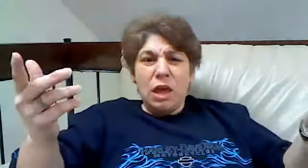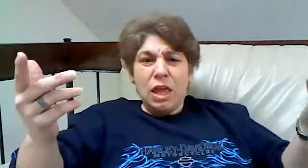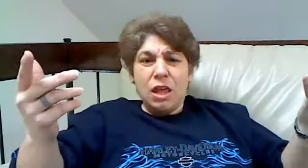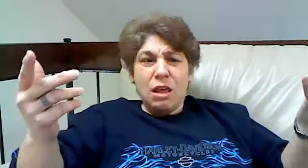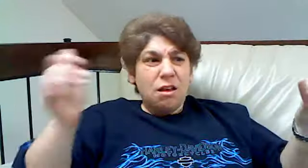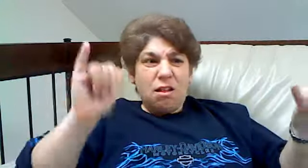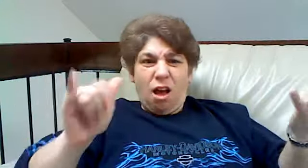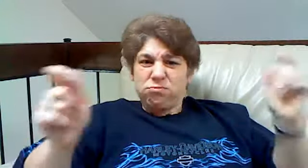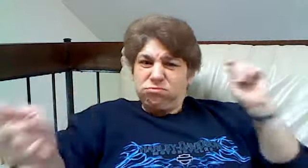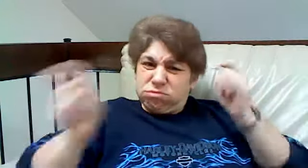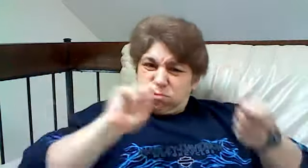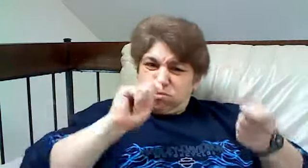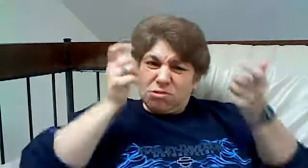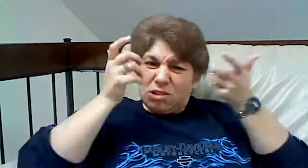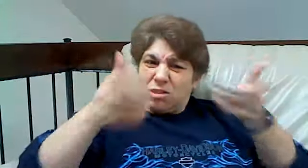desert where cars go to die.